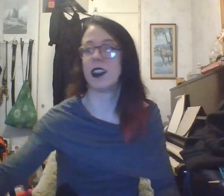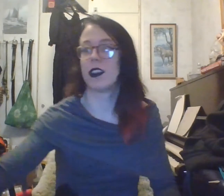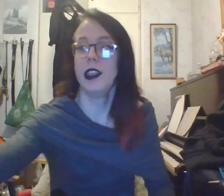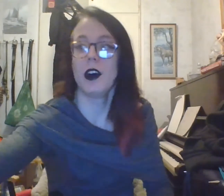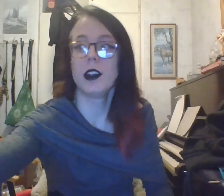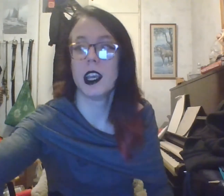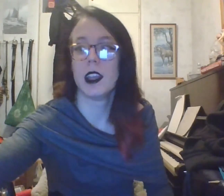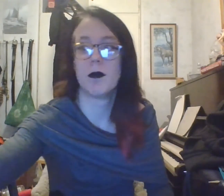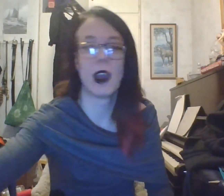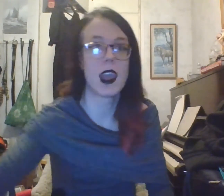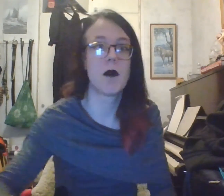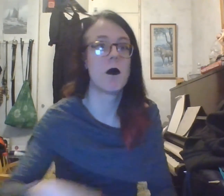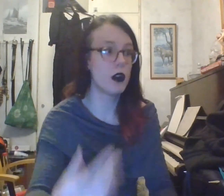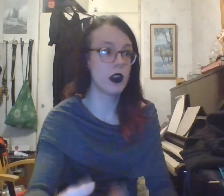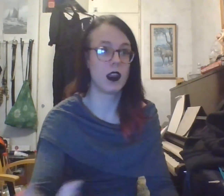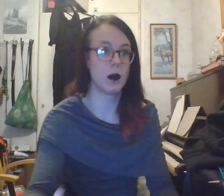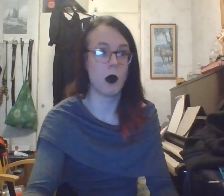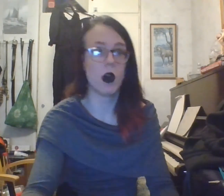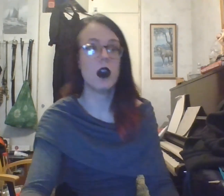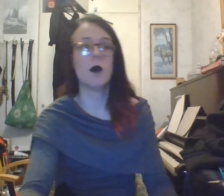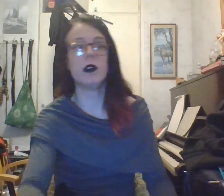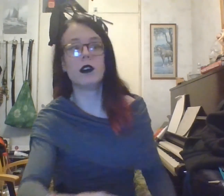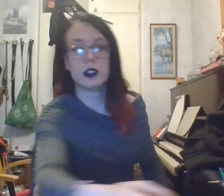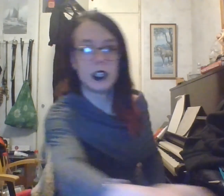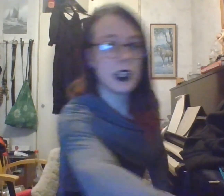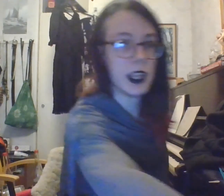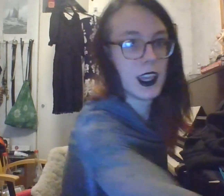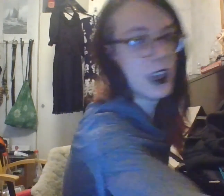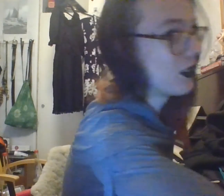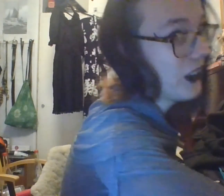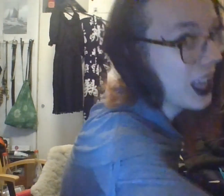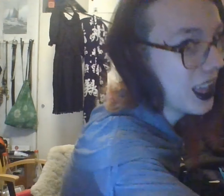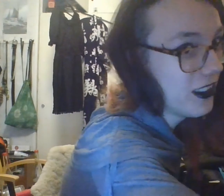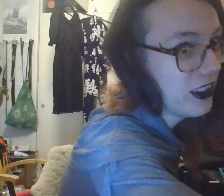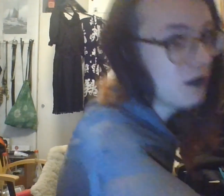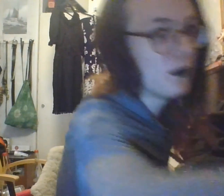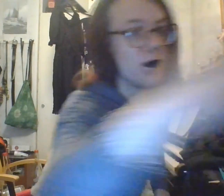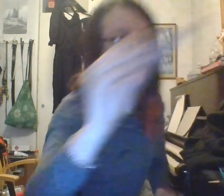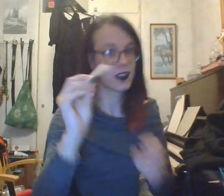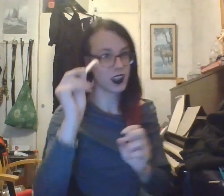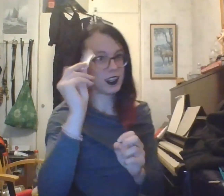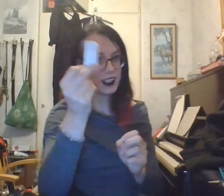not any paper money anymore. We're not dealing with these.